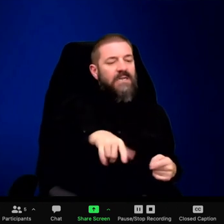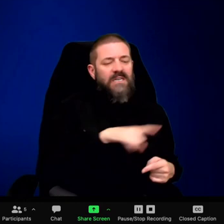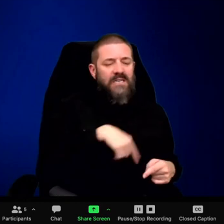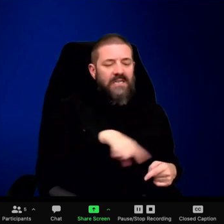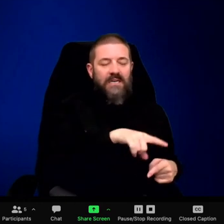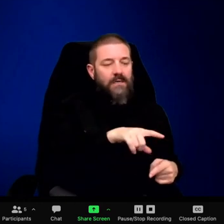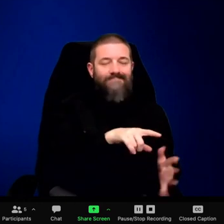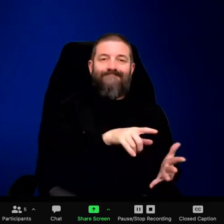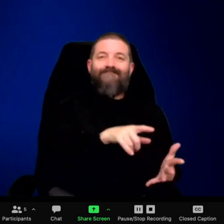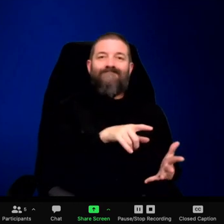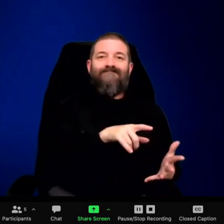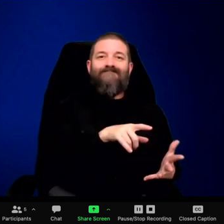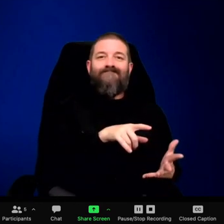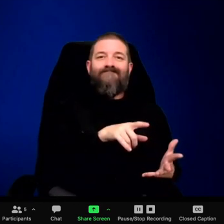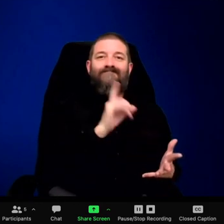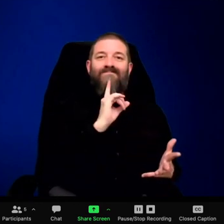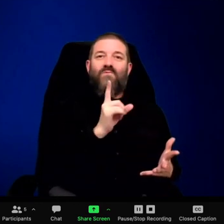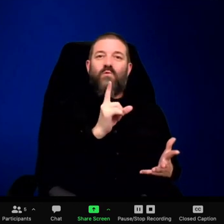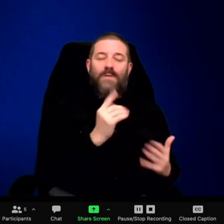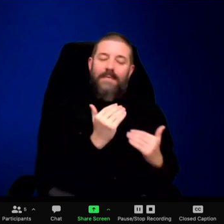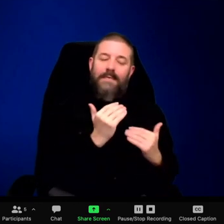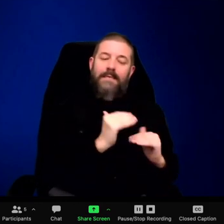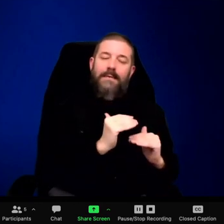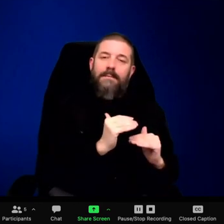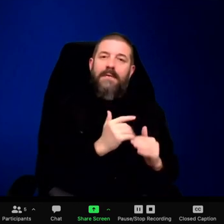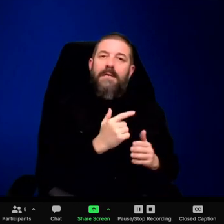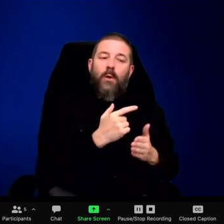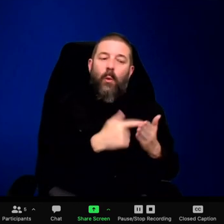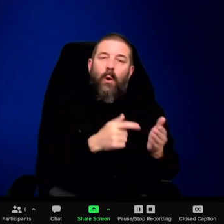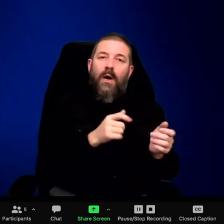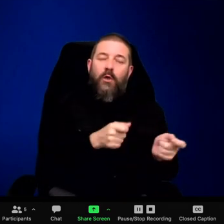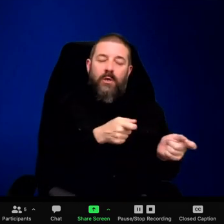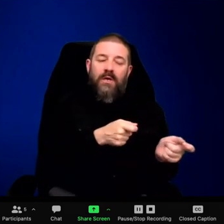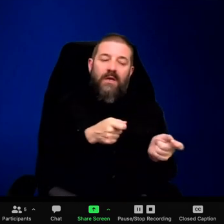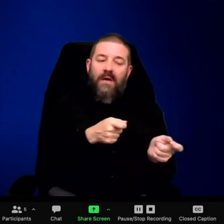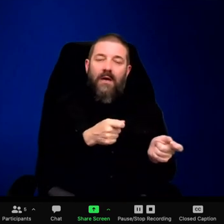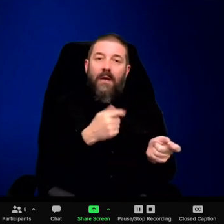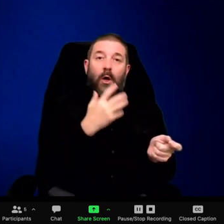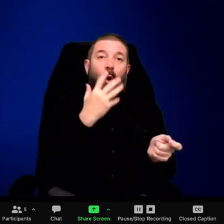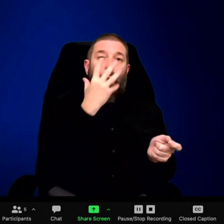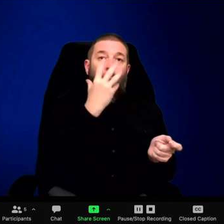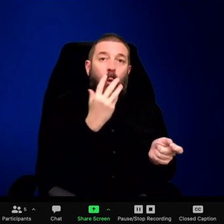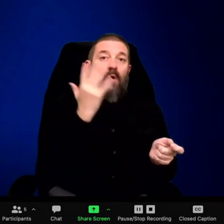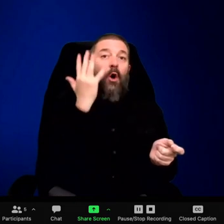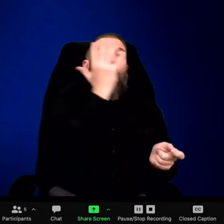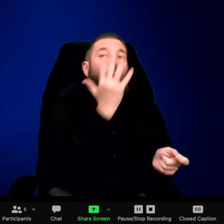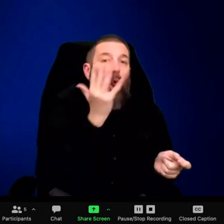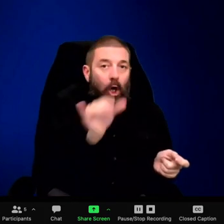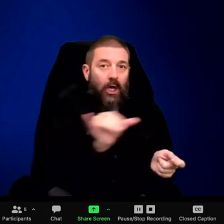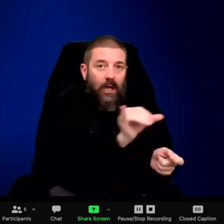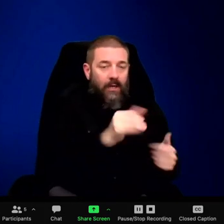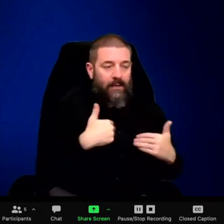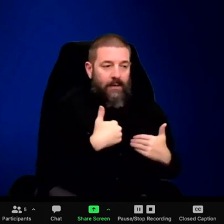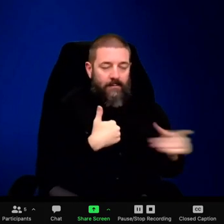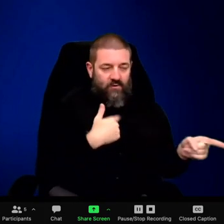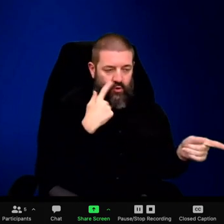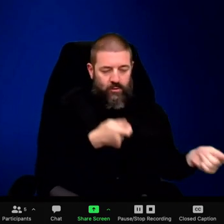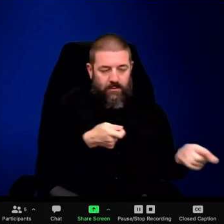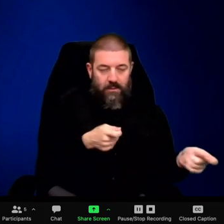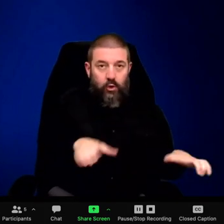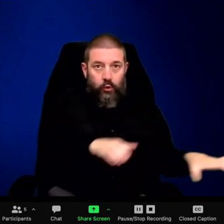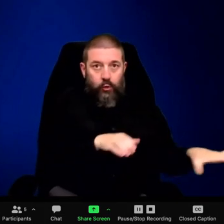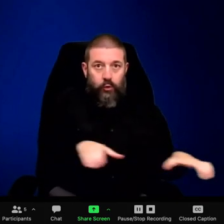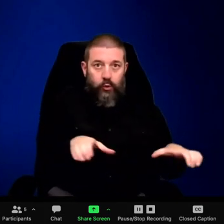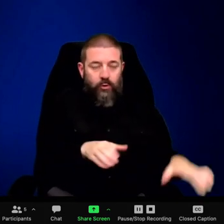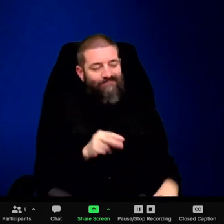Well, my preference would be not to have me just to have it. yeah, my preference, if it's based on one of my books would